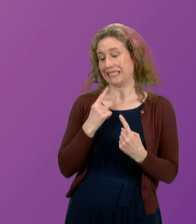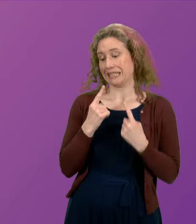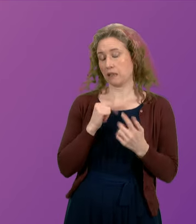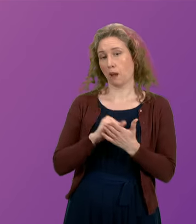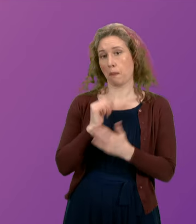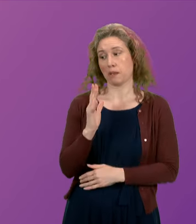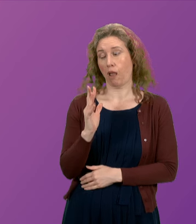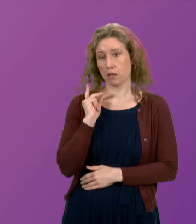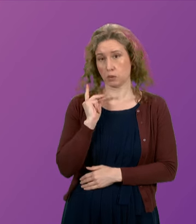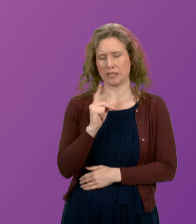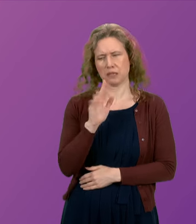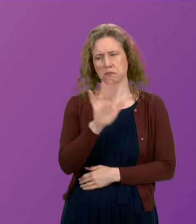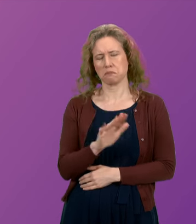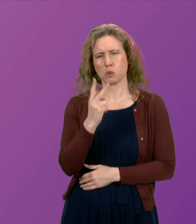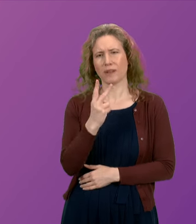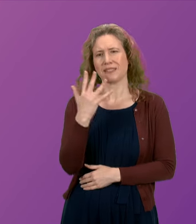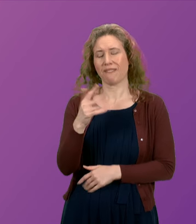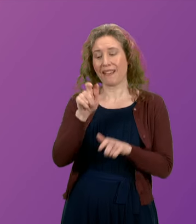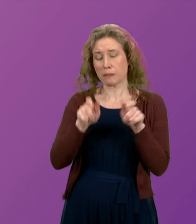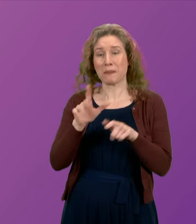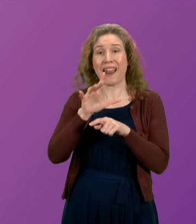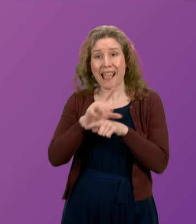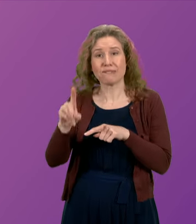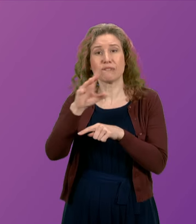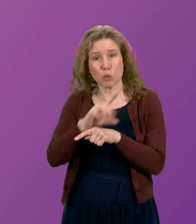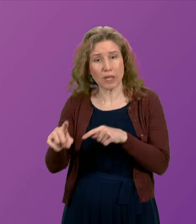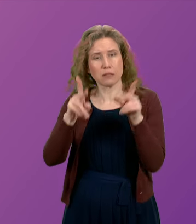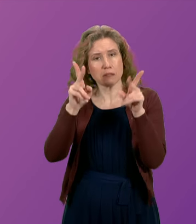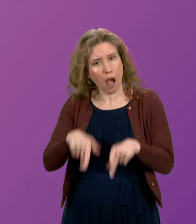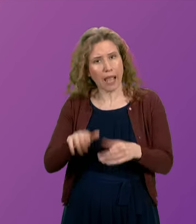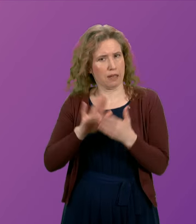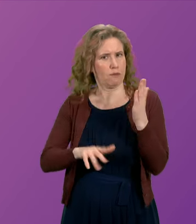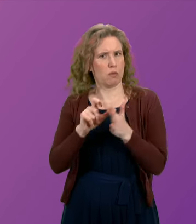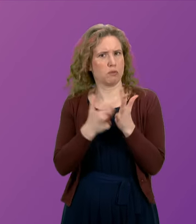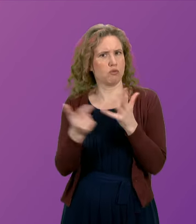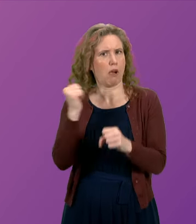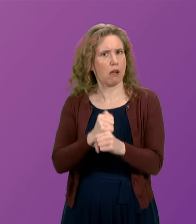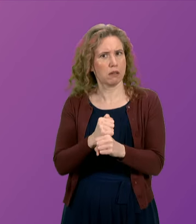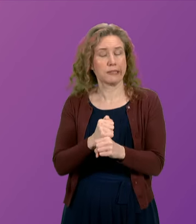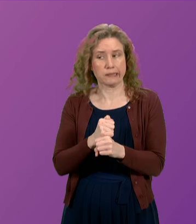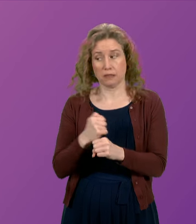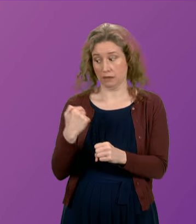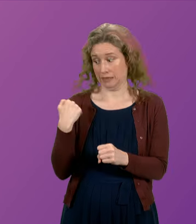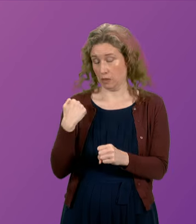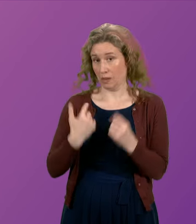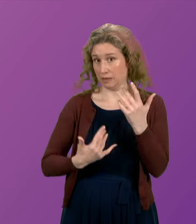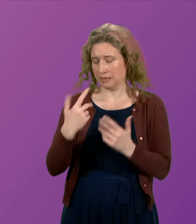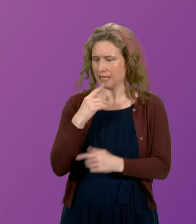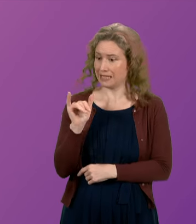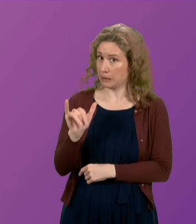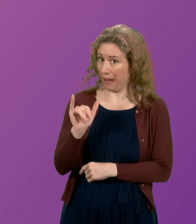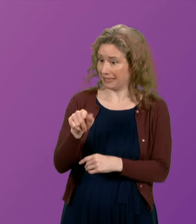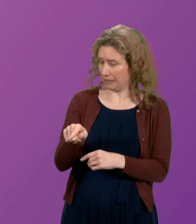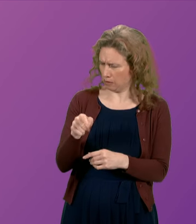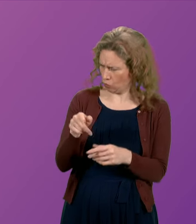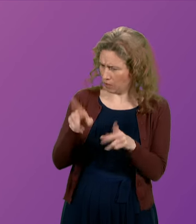week reveals that around 25 people a week are dying from drug use. The new stats published this week show that suspected drug deaths are